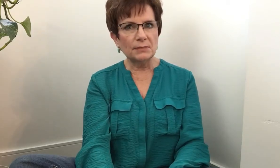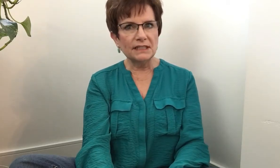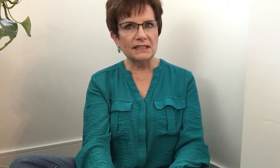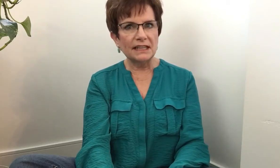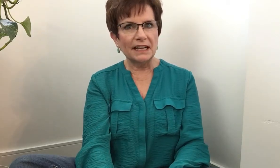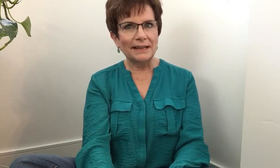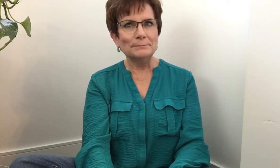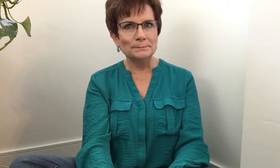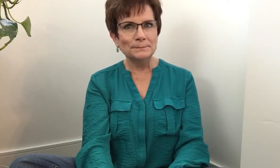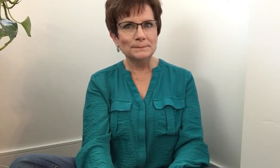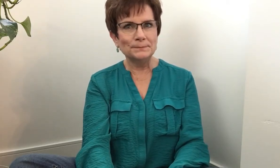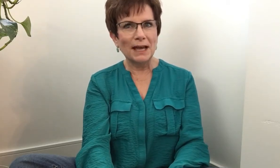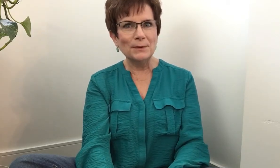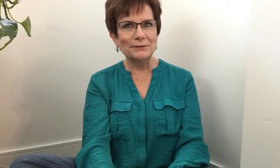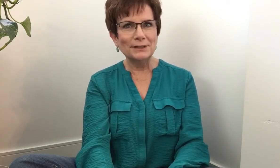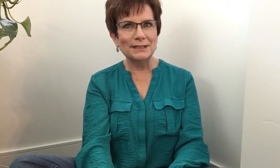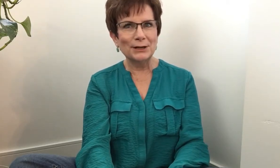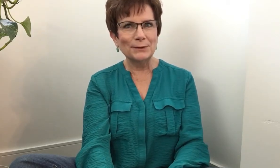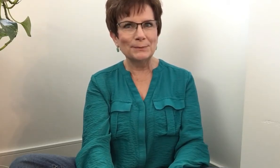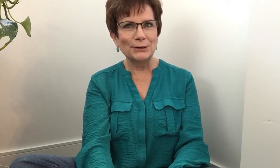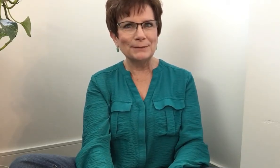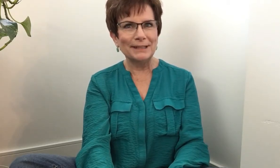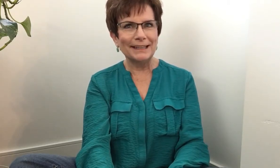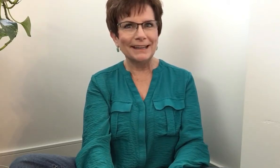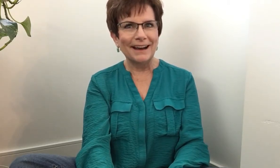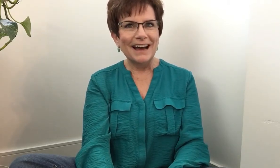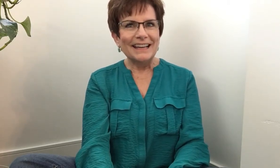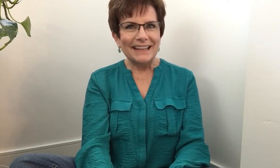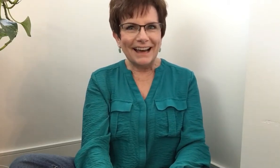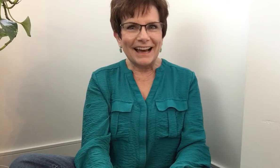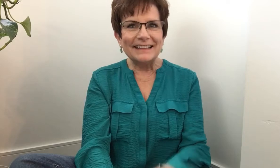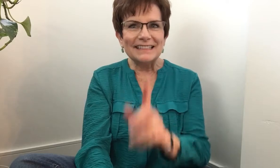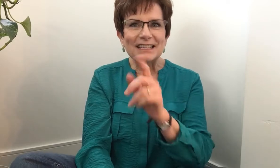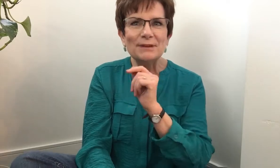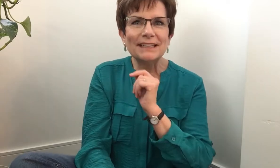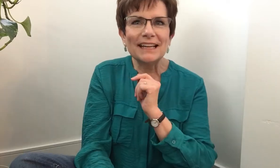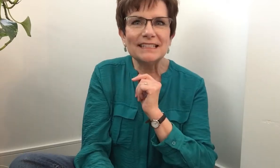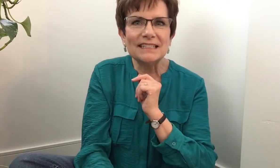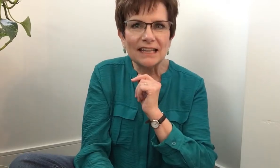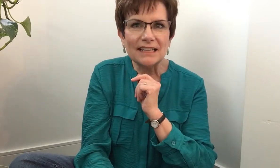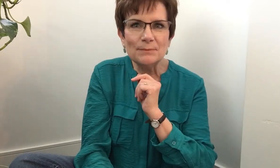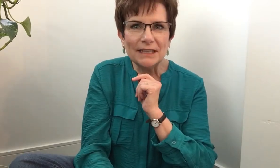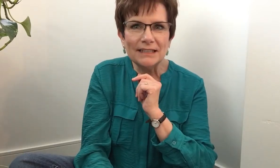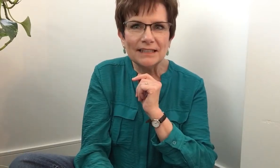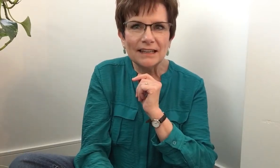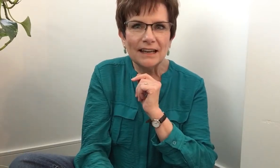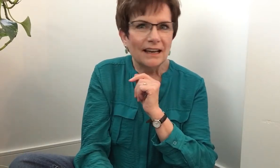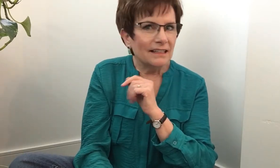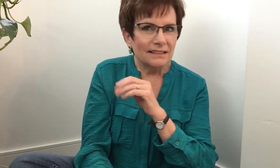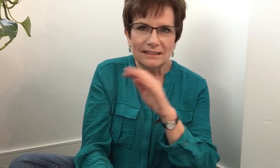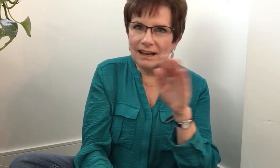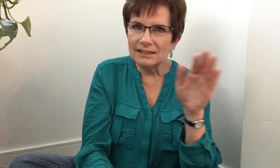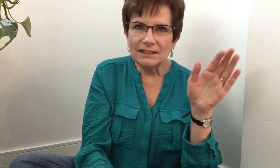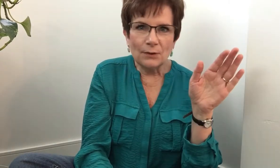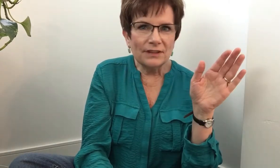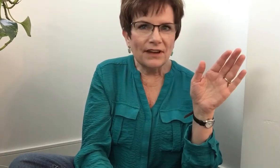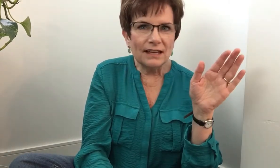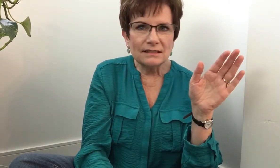bugs today. How about if we start with Bernie B? Yeah, and let's keep a nice steady beat. Not going fast,